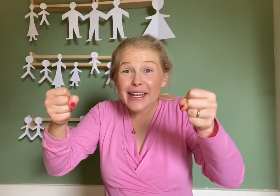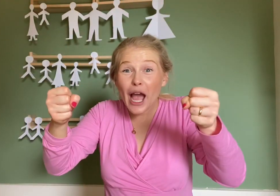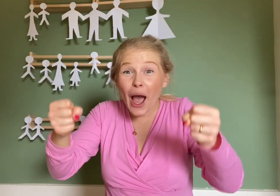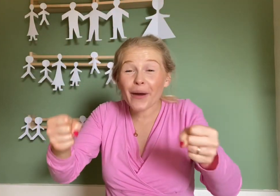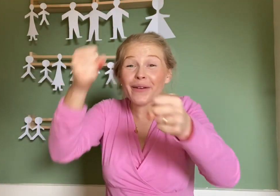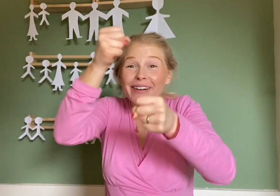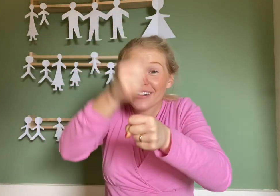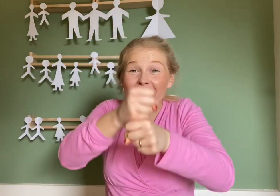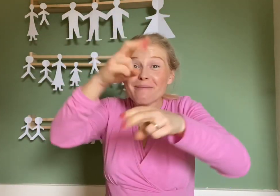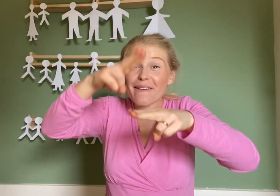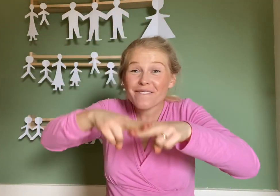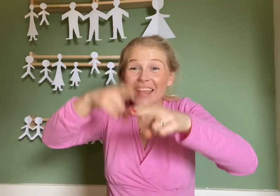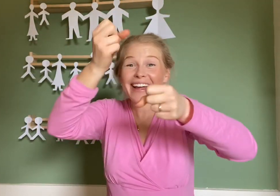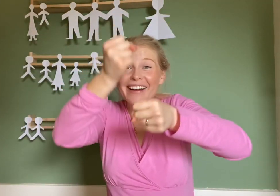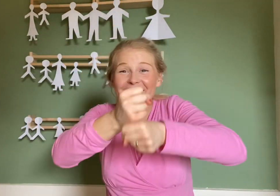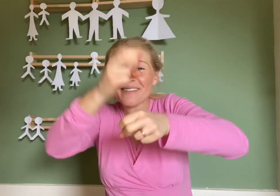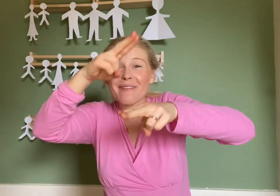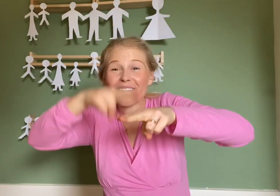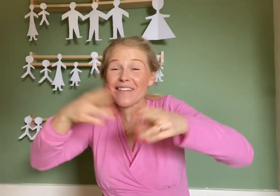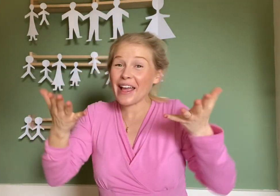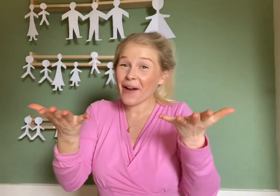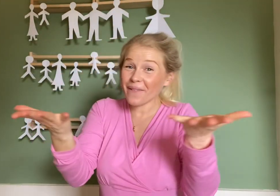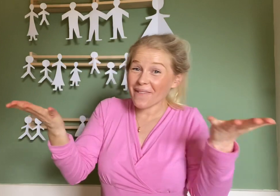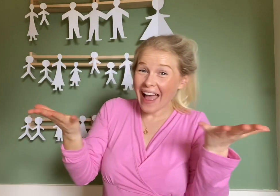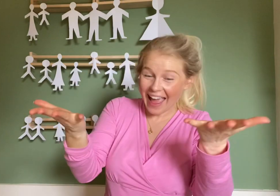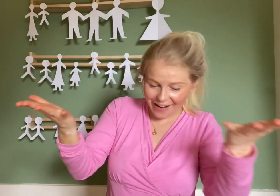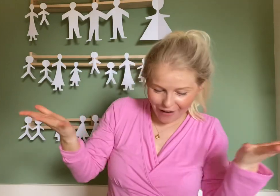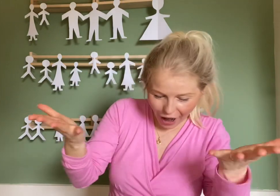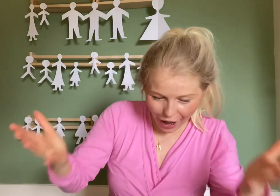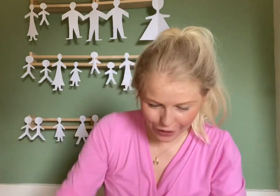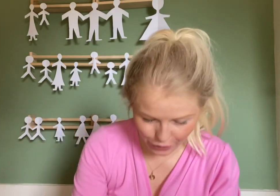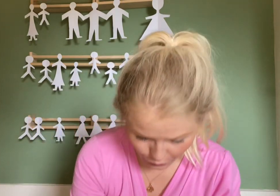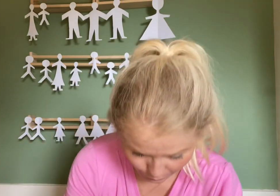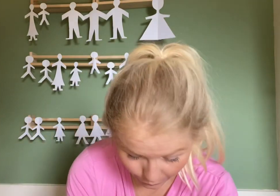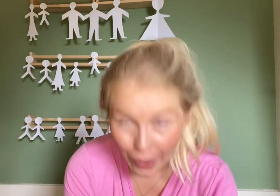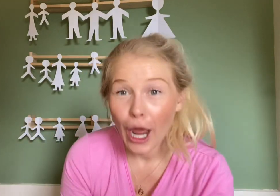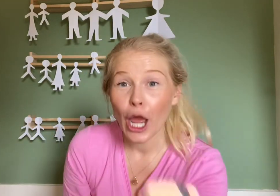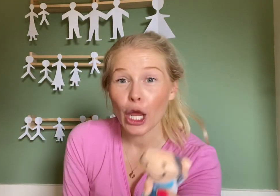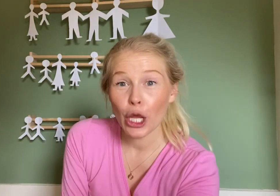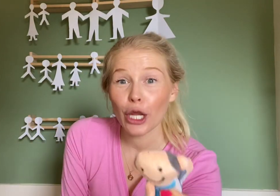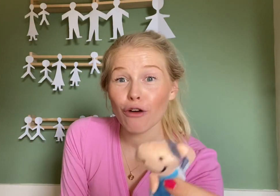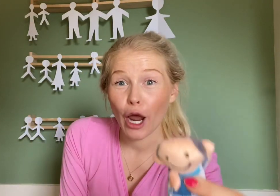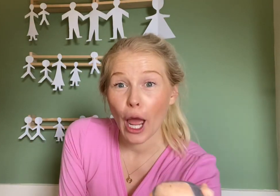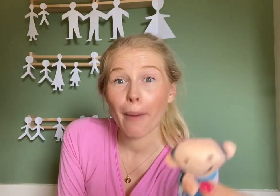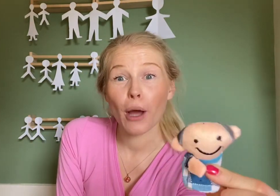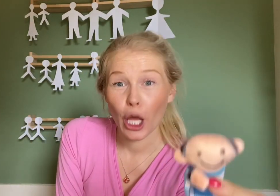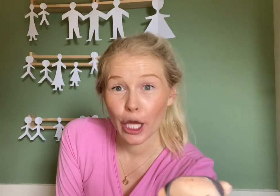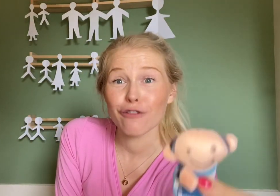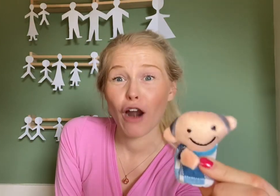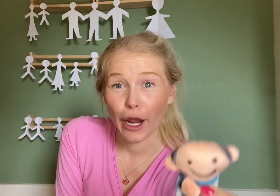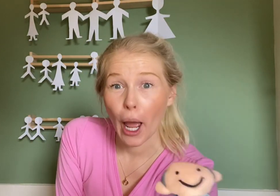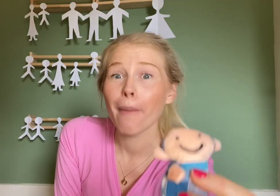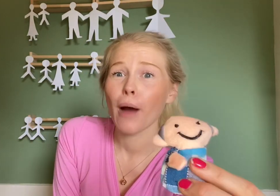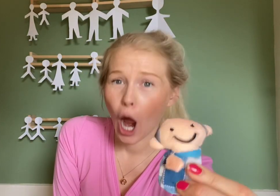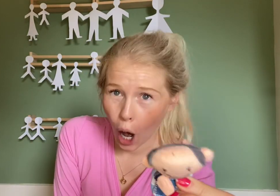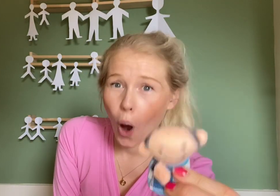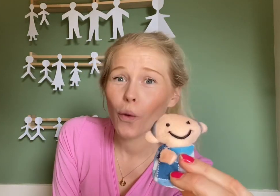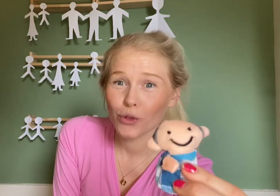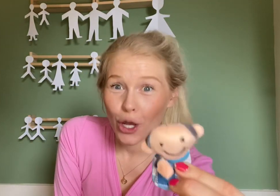go Here I am, here I am, how do you do?